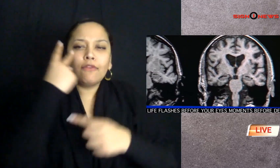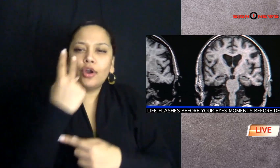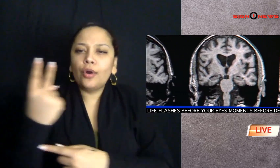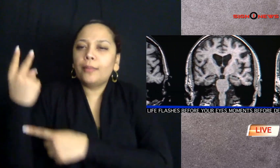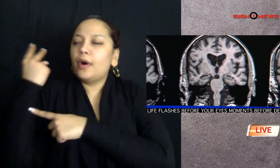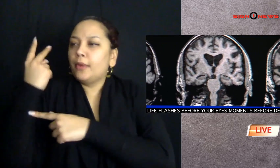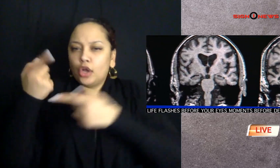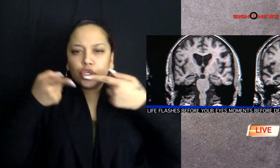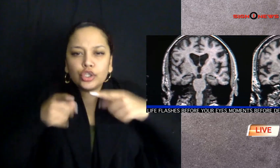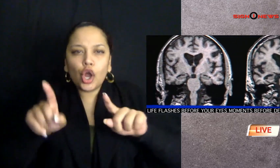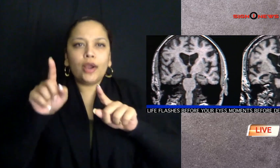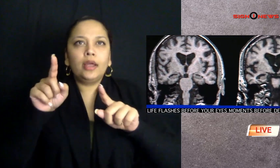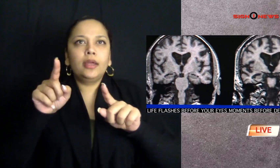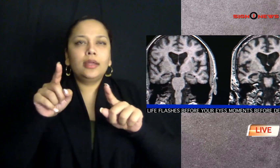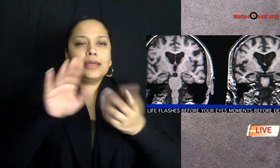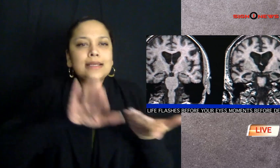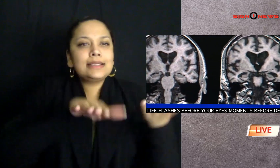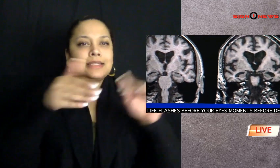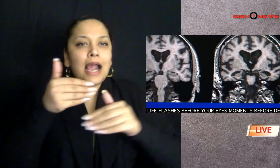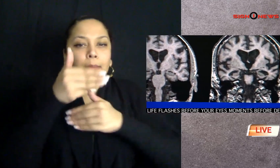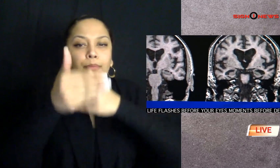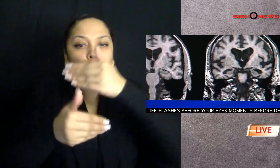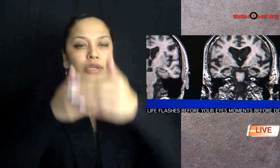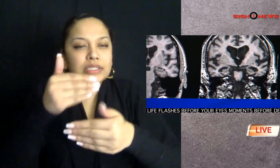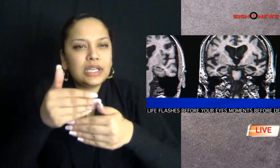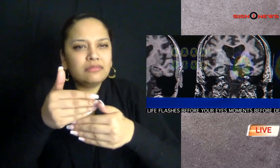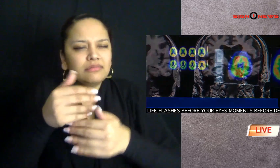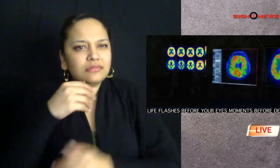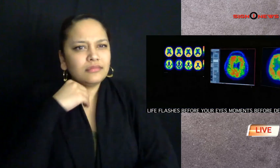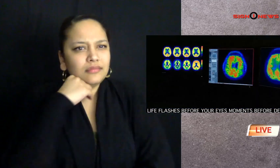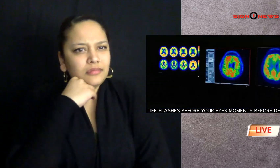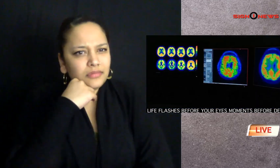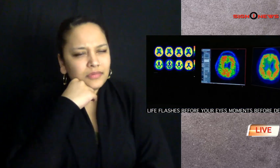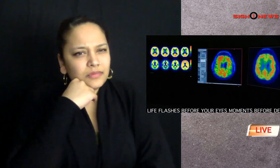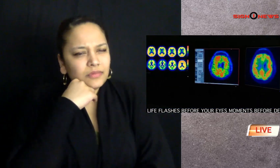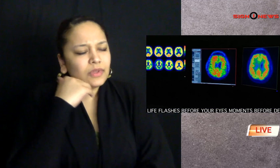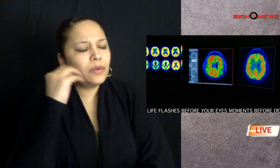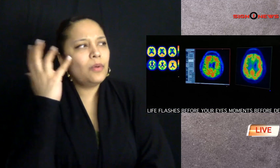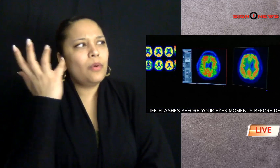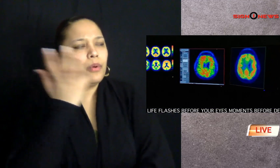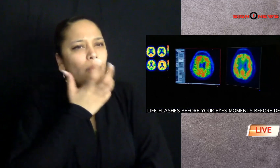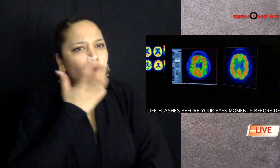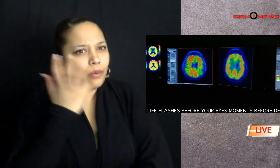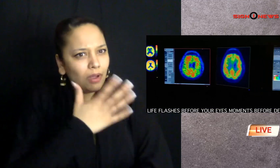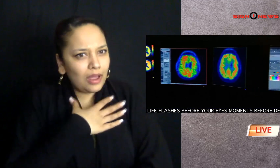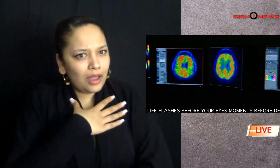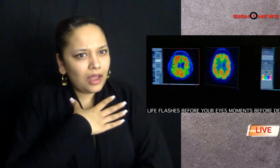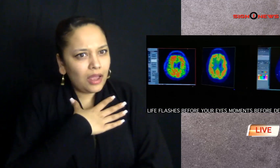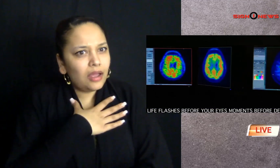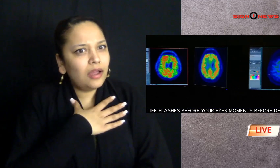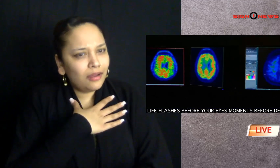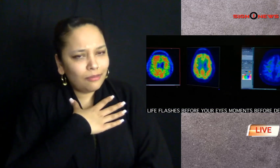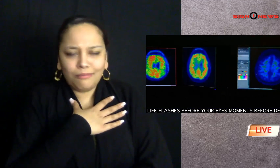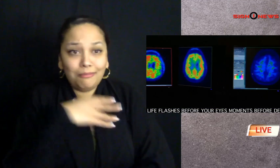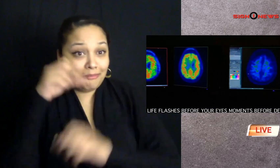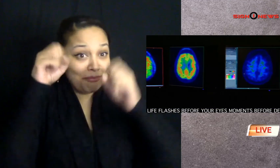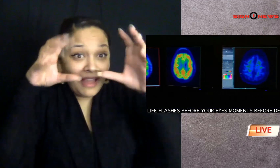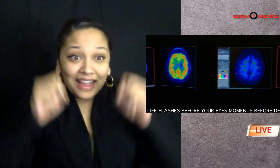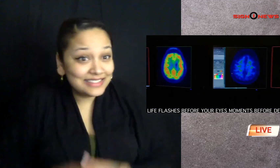life recall during the dying process Wow that's